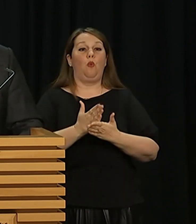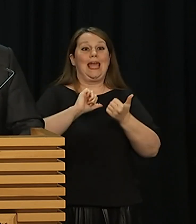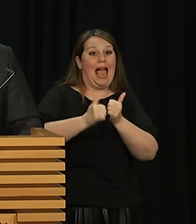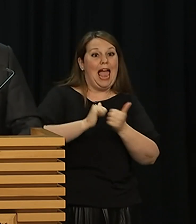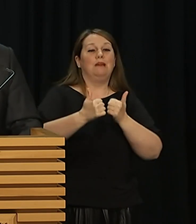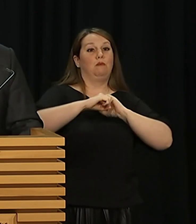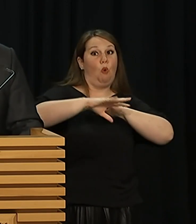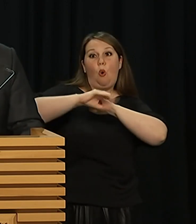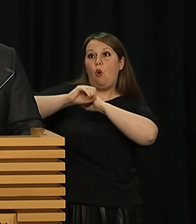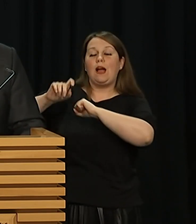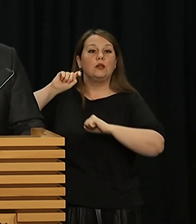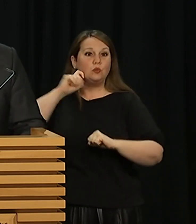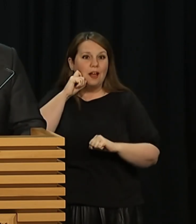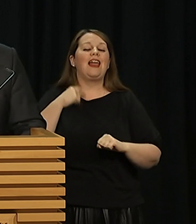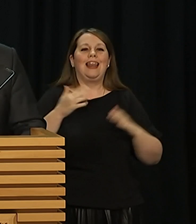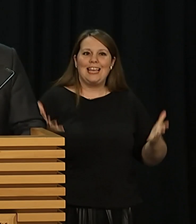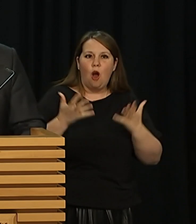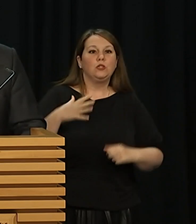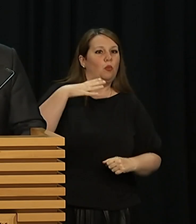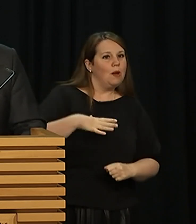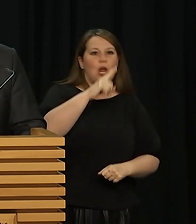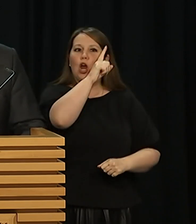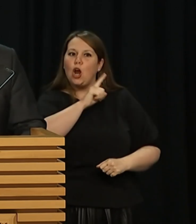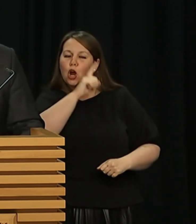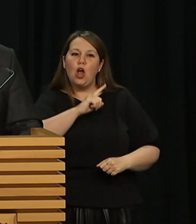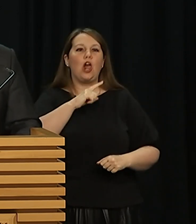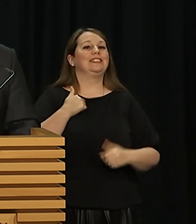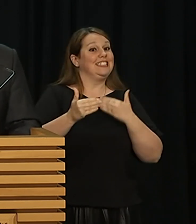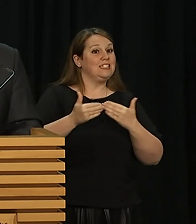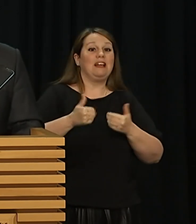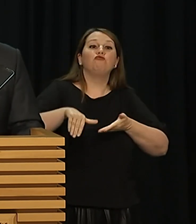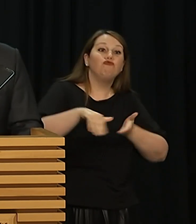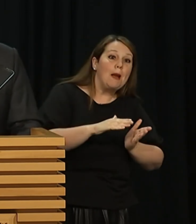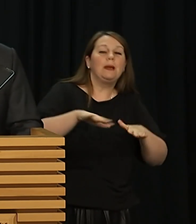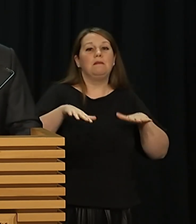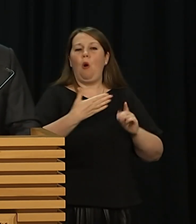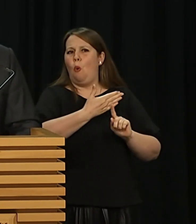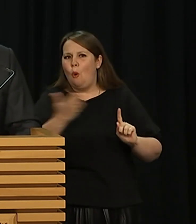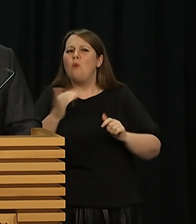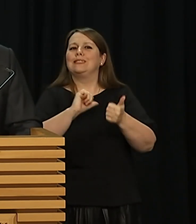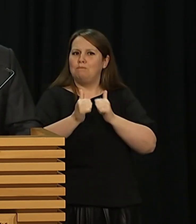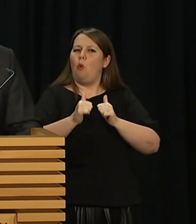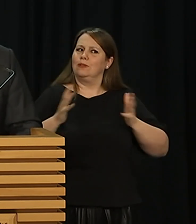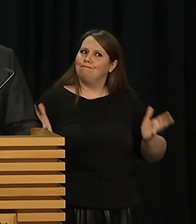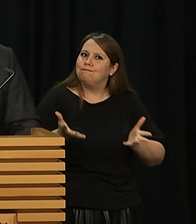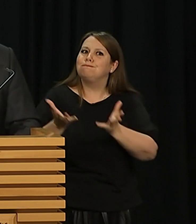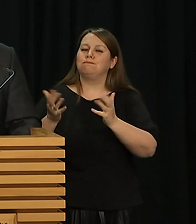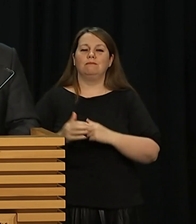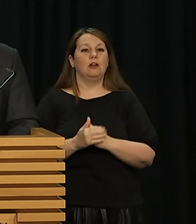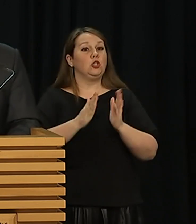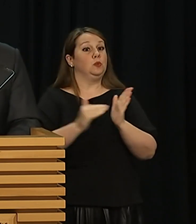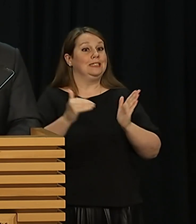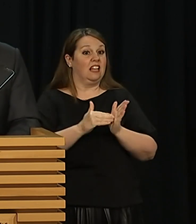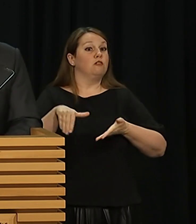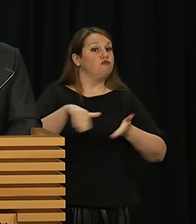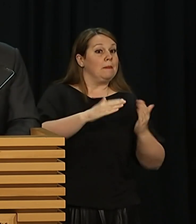excel in all forms of sport and recreation. As I said, this is not just the responsibility of New Zealand rugby or the